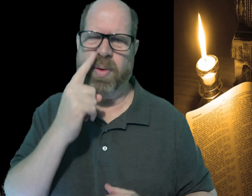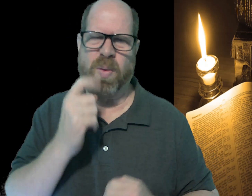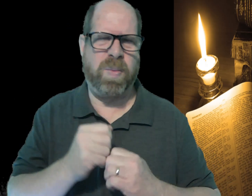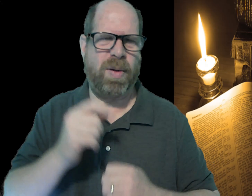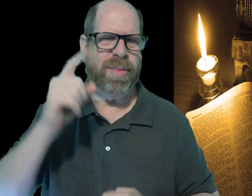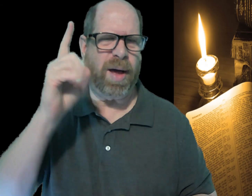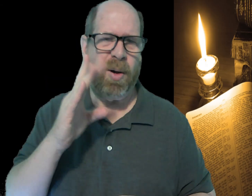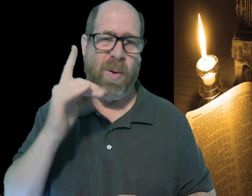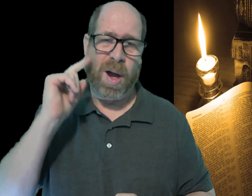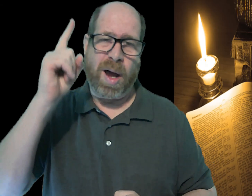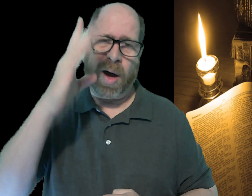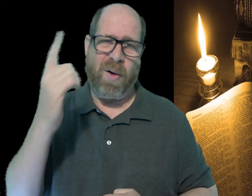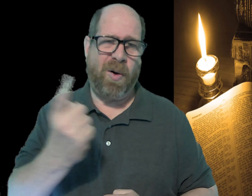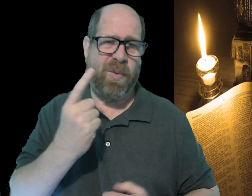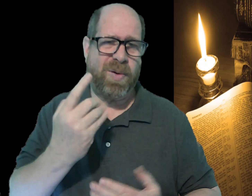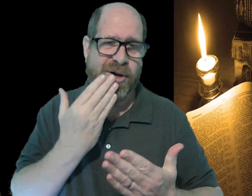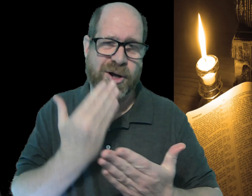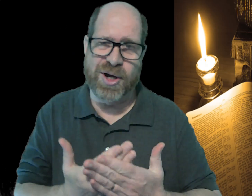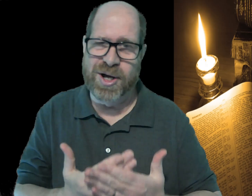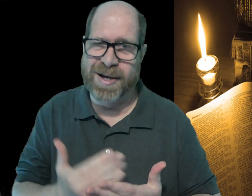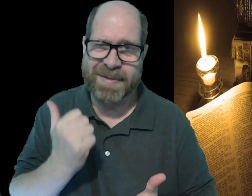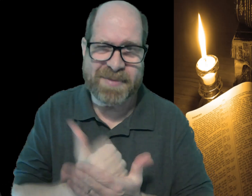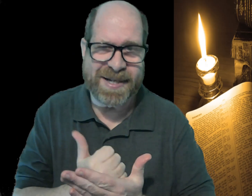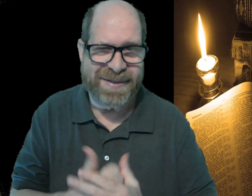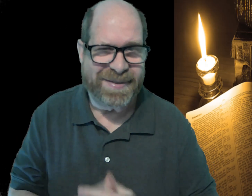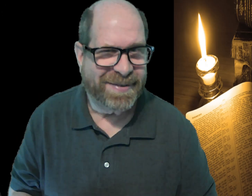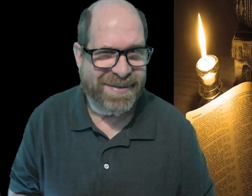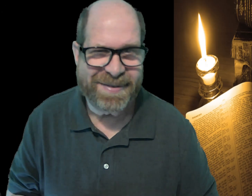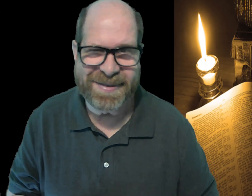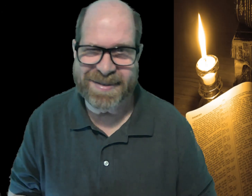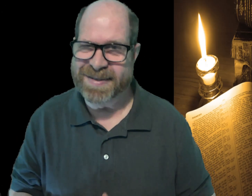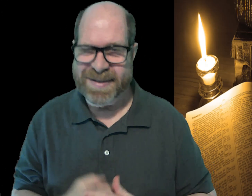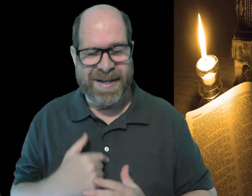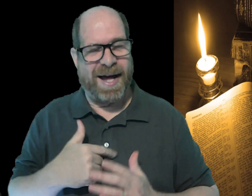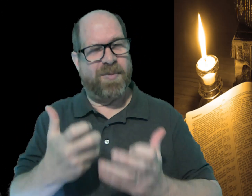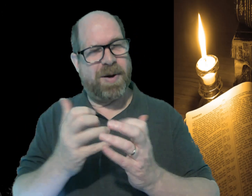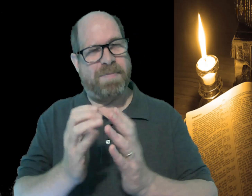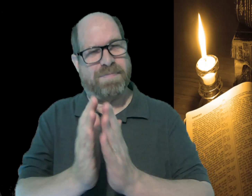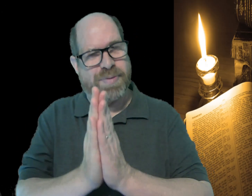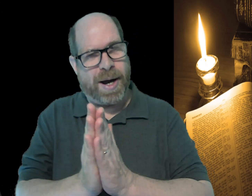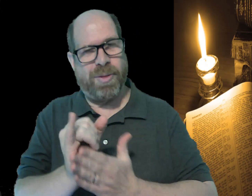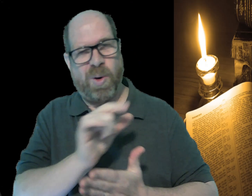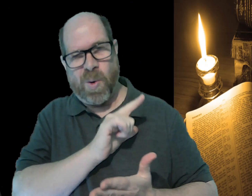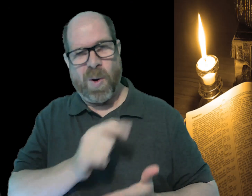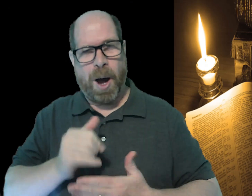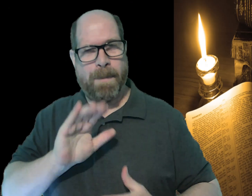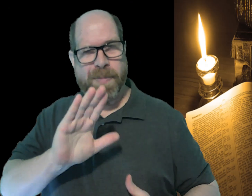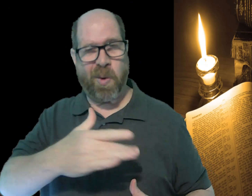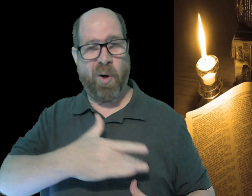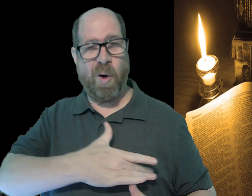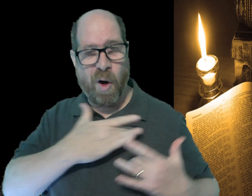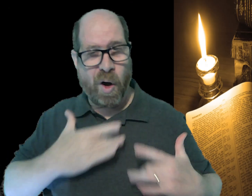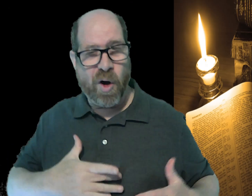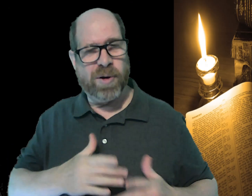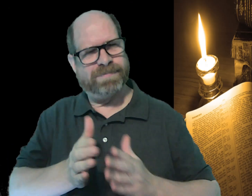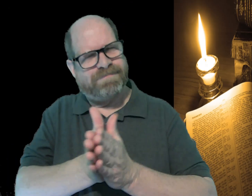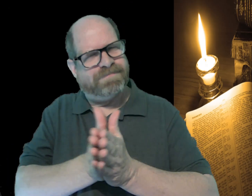never get bored spending time with him because he is always good. Amen. I want to pray that the Lord helps your heart